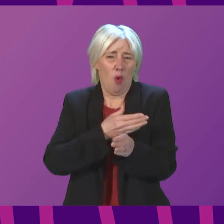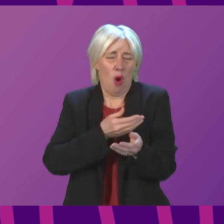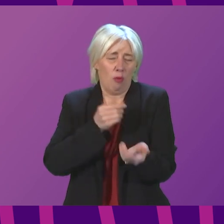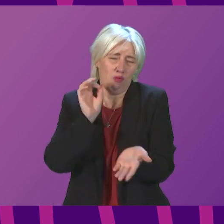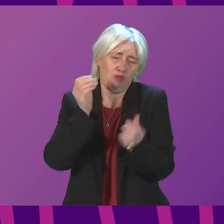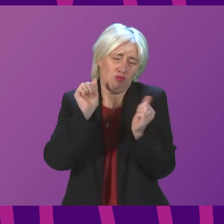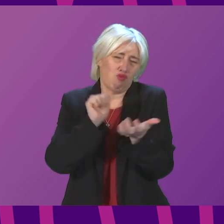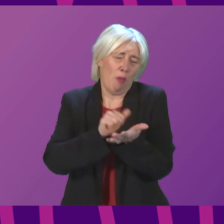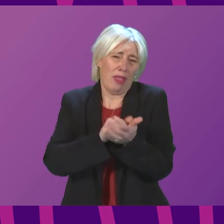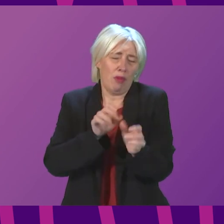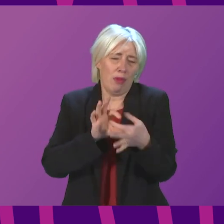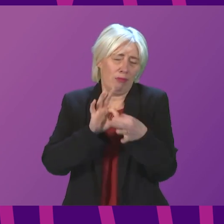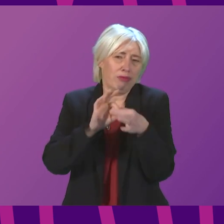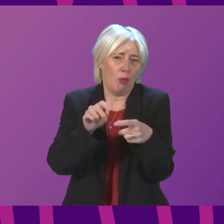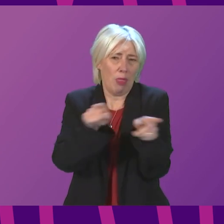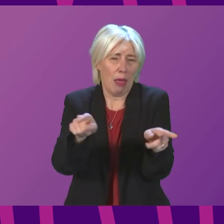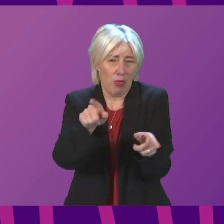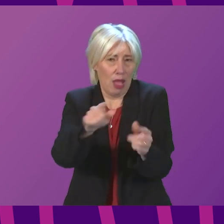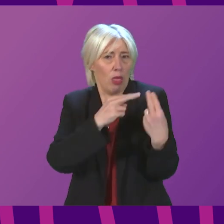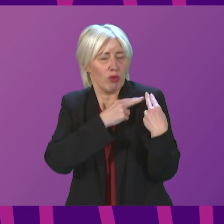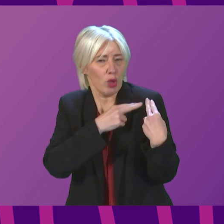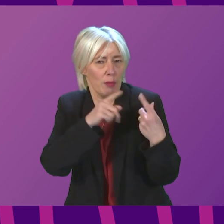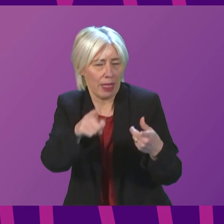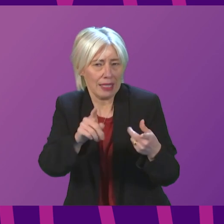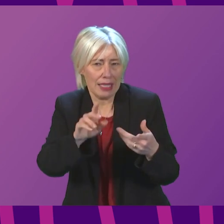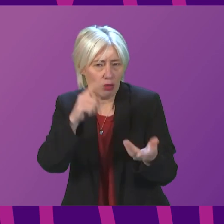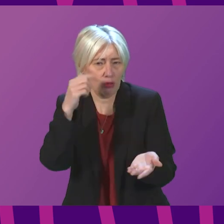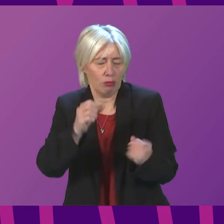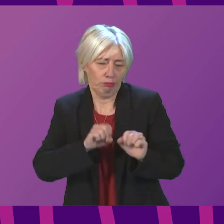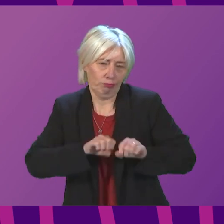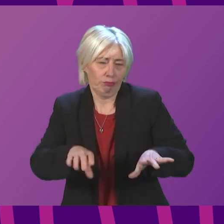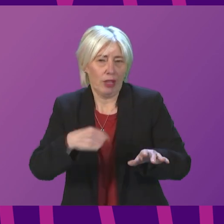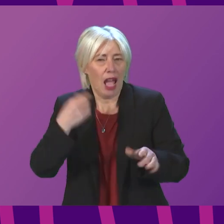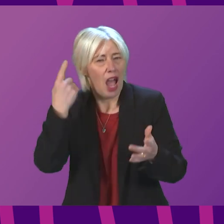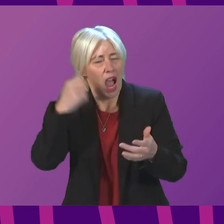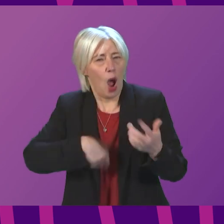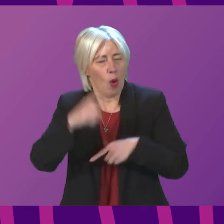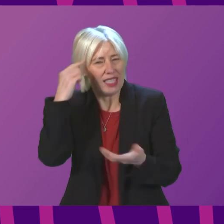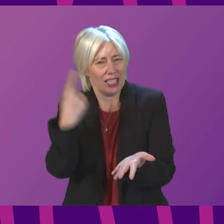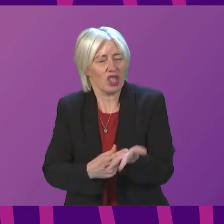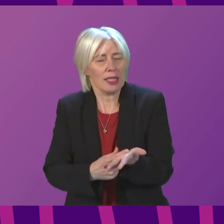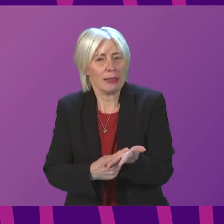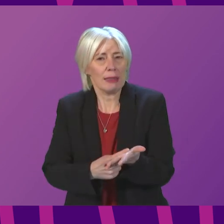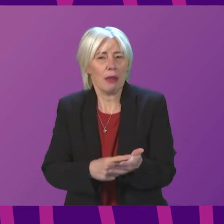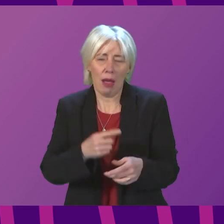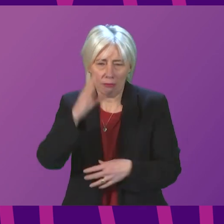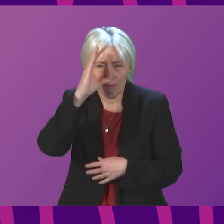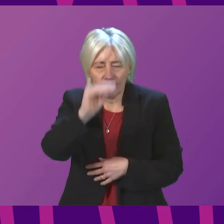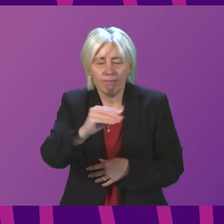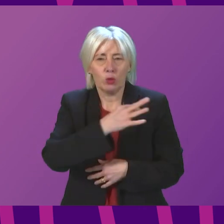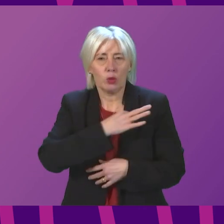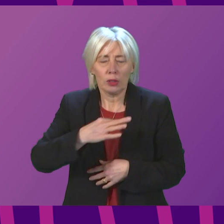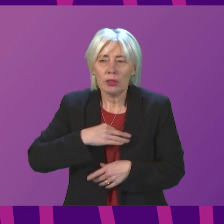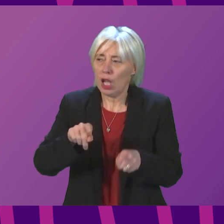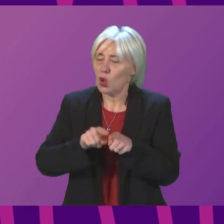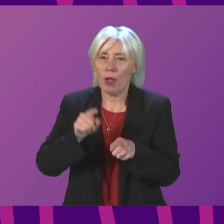the front line who, of course, have the responsibility to implement those decisions. I have given assurance to those clinicians and indeed to the